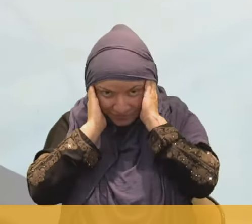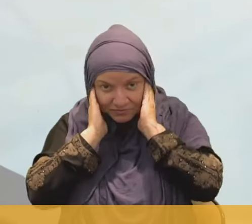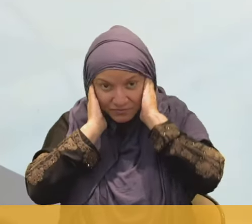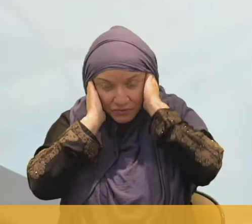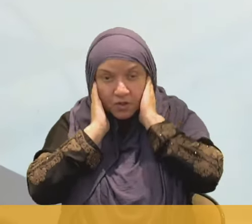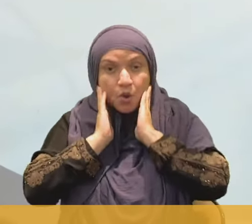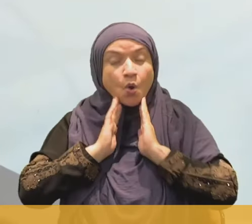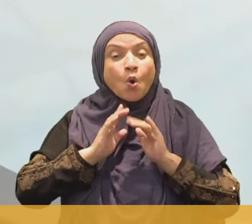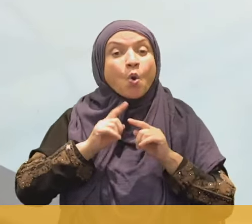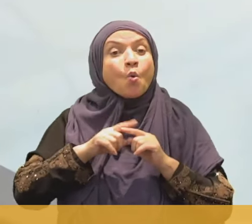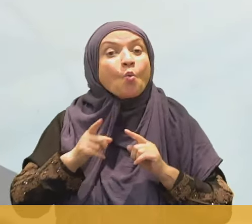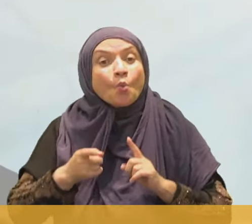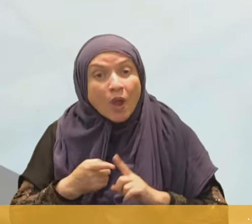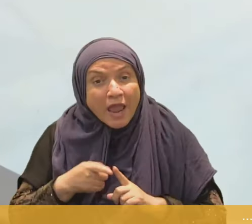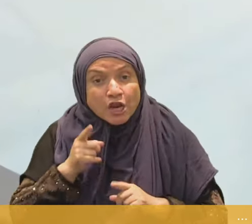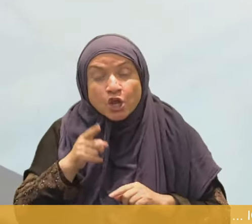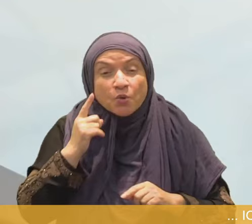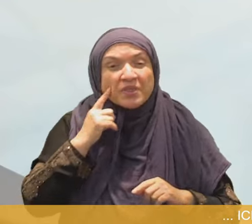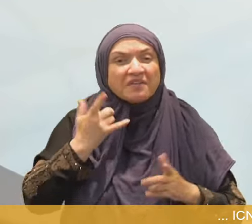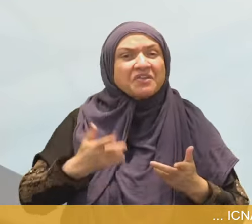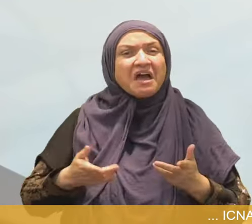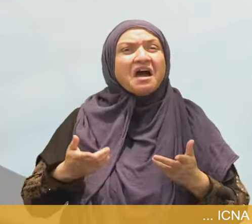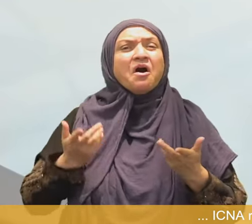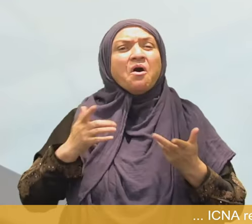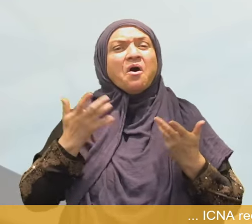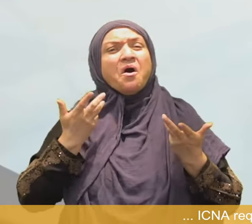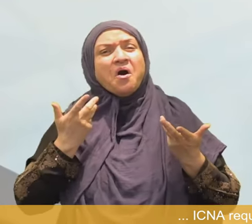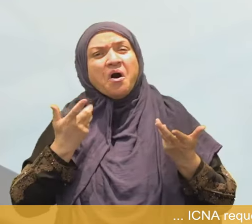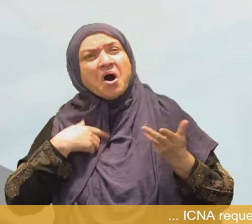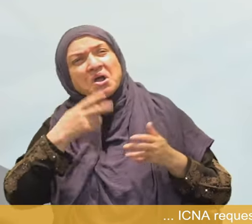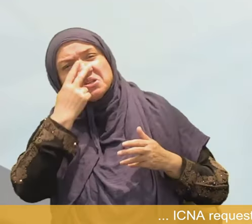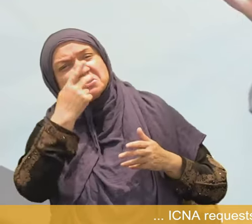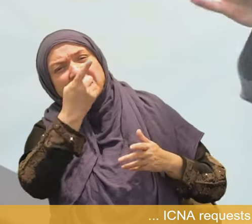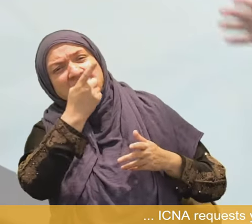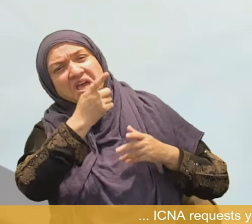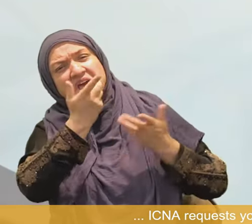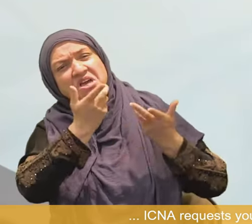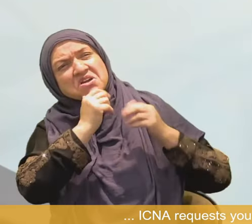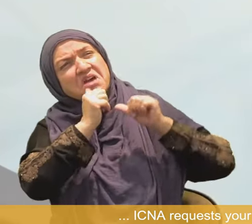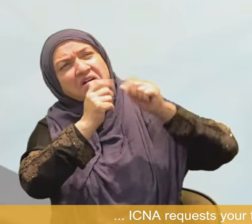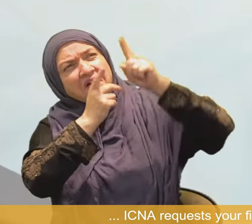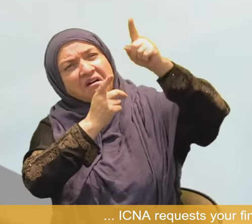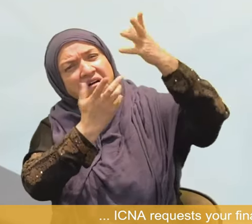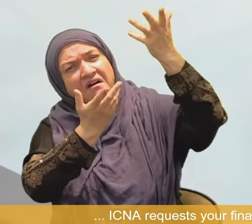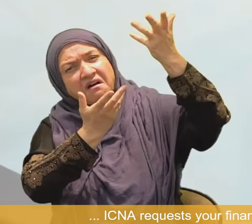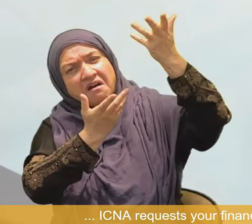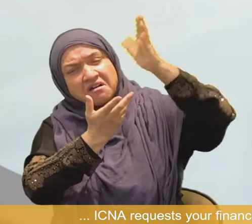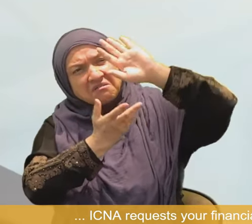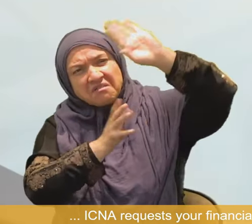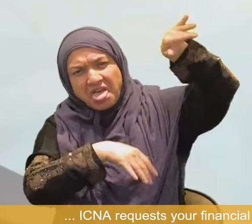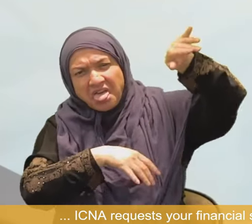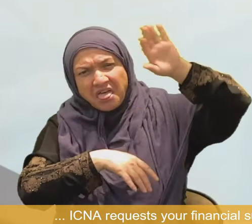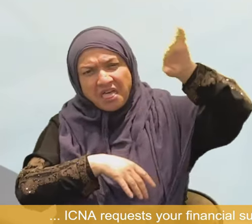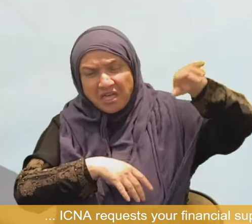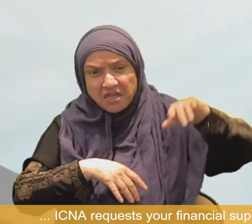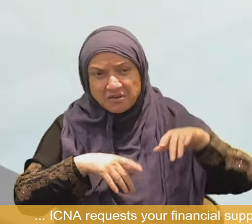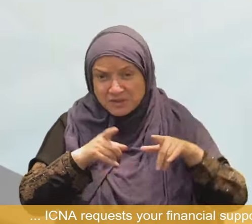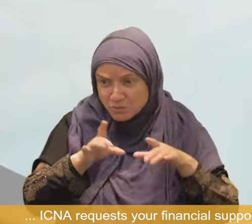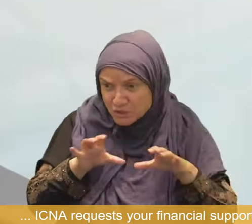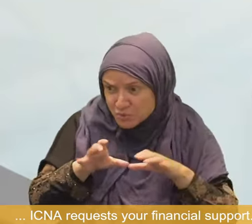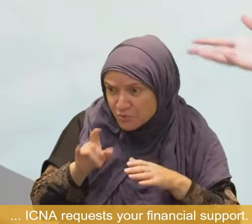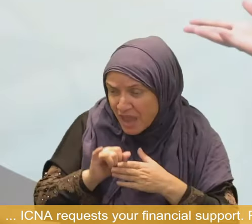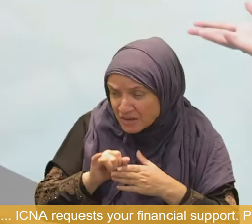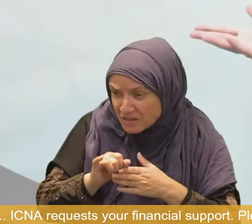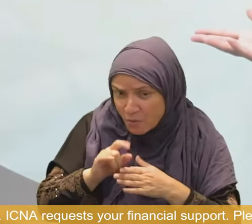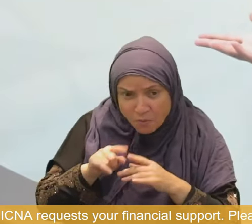akhira, you know what will happen to this human? In the modern west, when this human denies the akhira, you know what will happen? This human will go